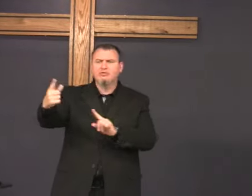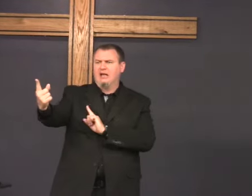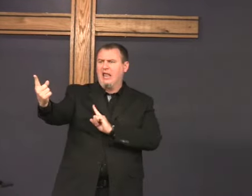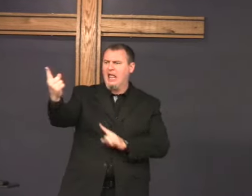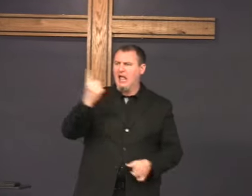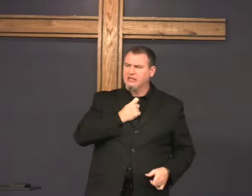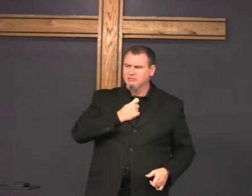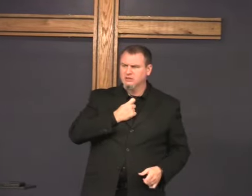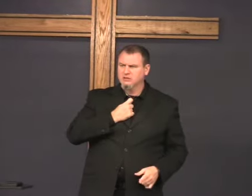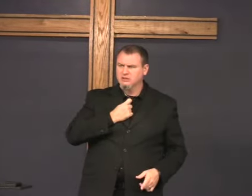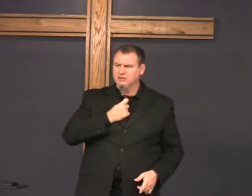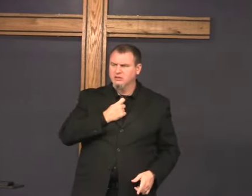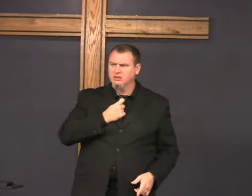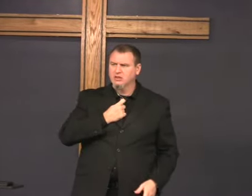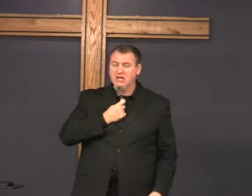if the person asks me something